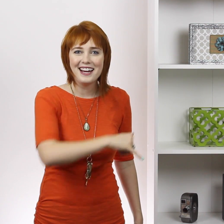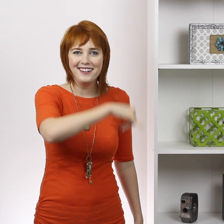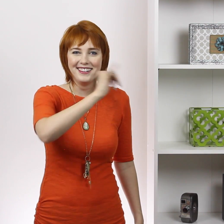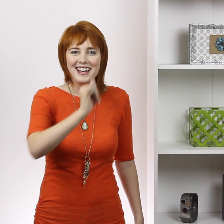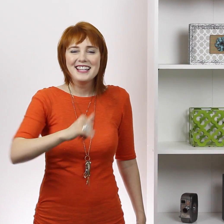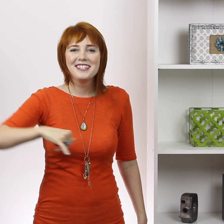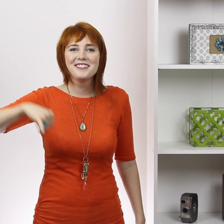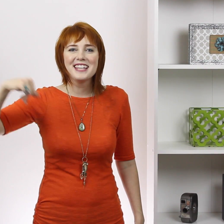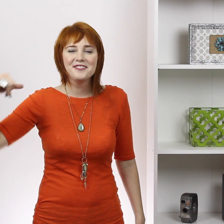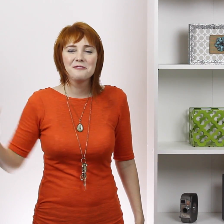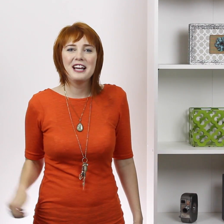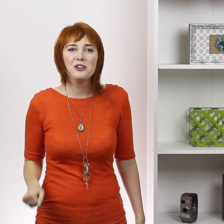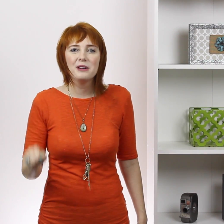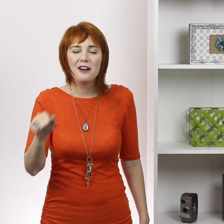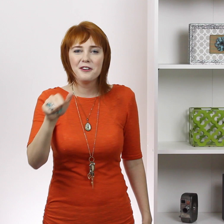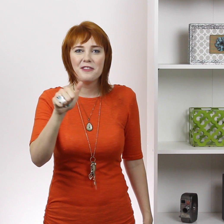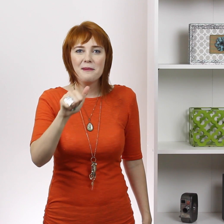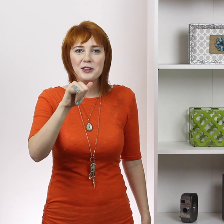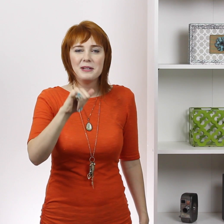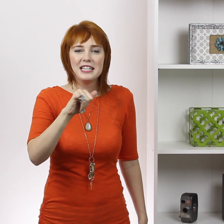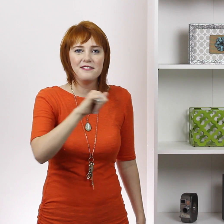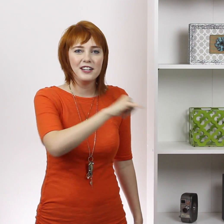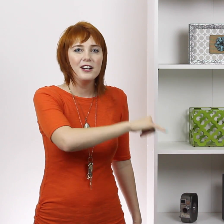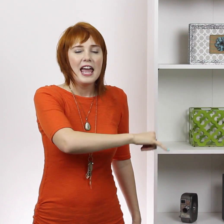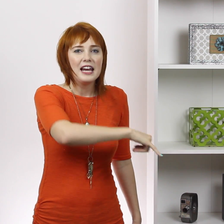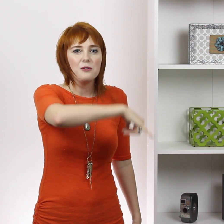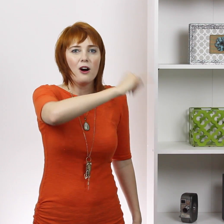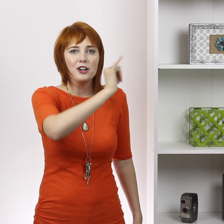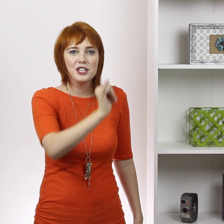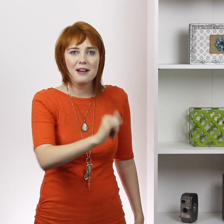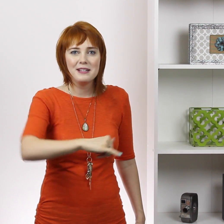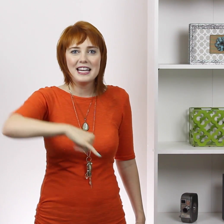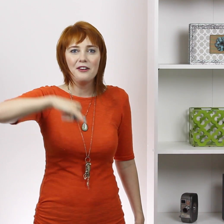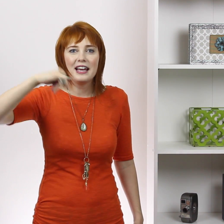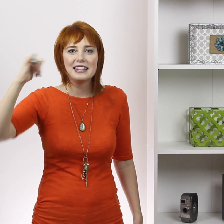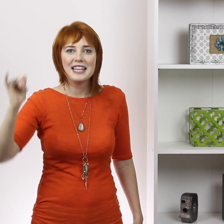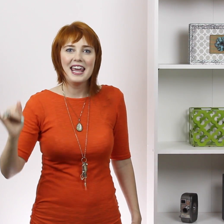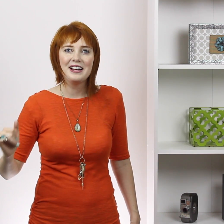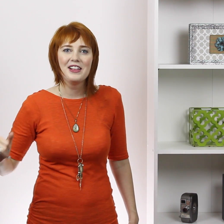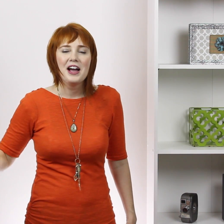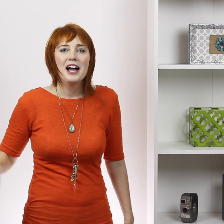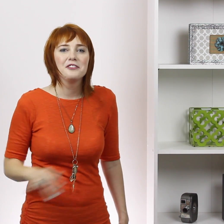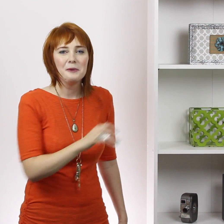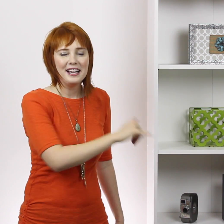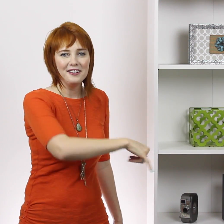Whale. To do the sign for a whale, you put out your thumb and your pinky finger and you arch it up and down like the tail of a whale